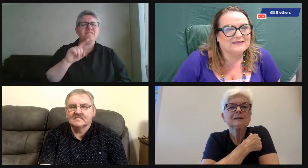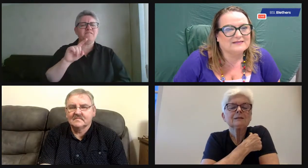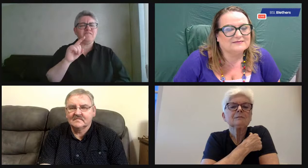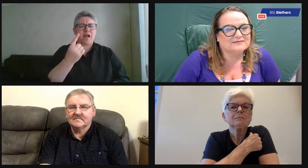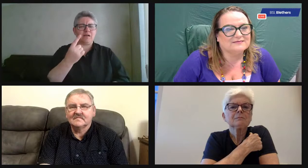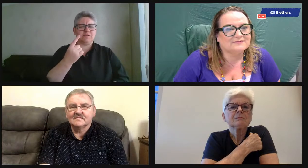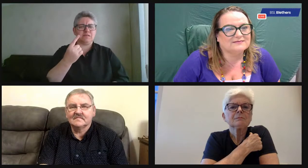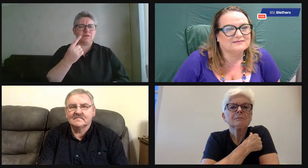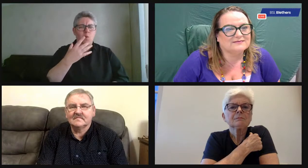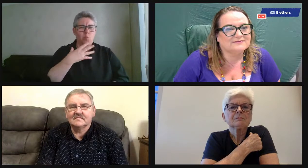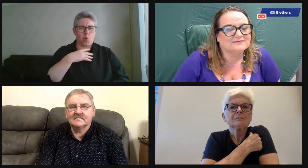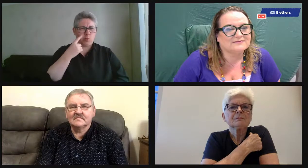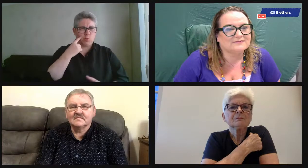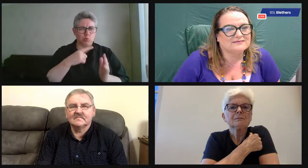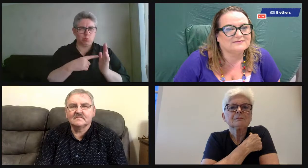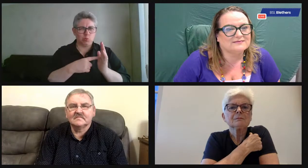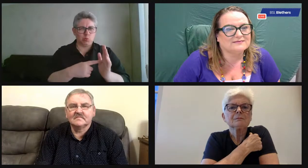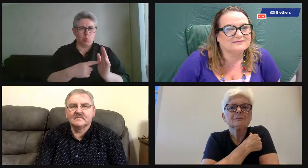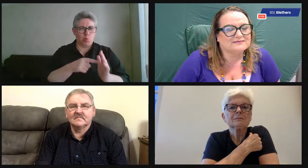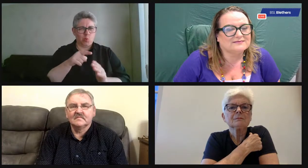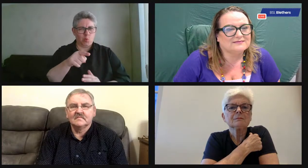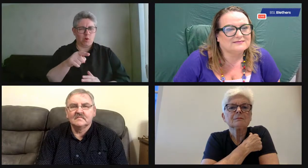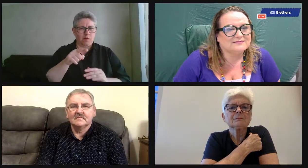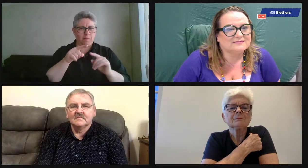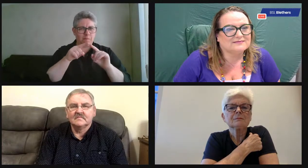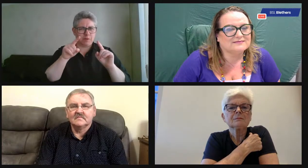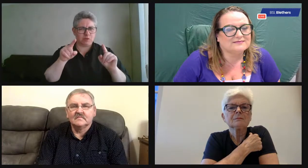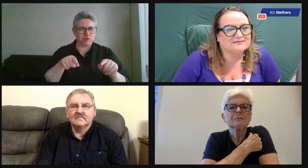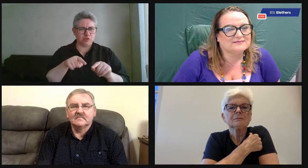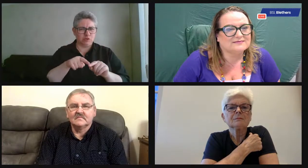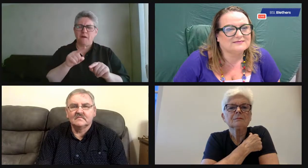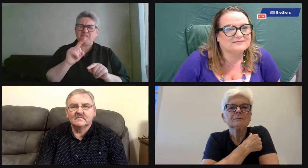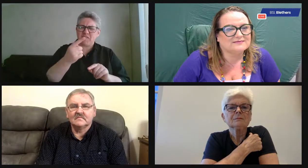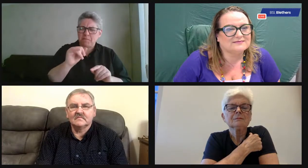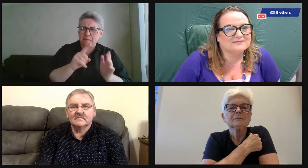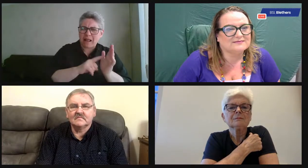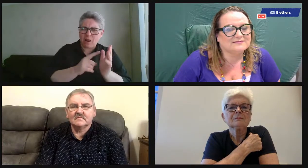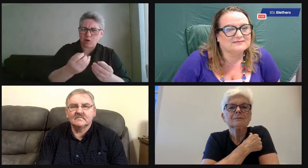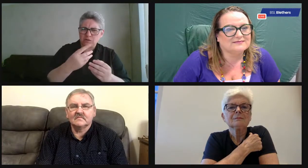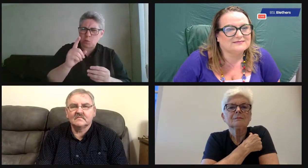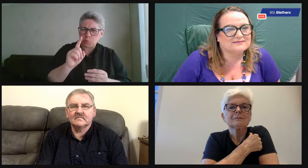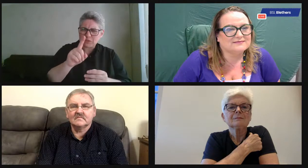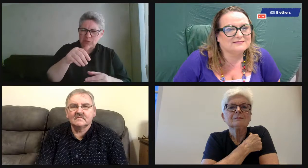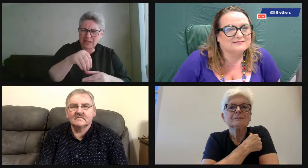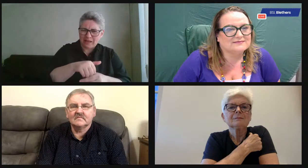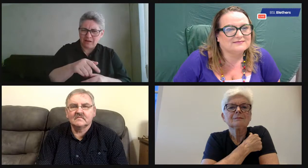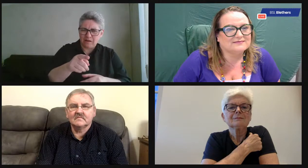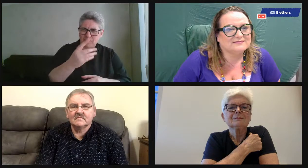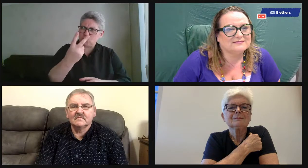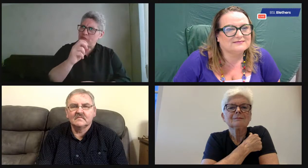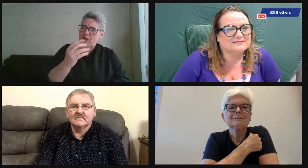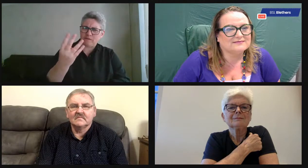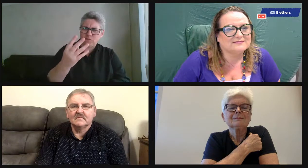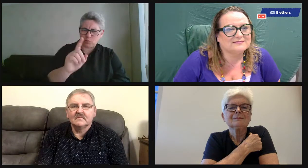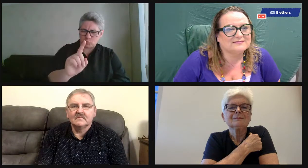in a very interesting volunteer experience. So maybe, well, I was going to say a photograph, but